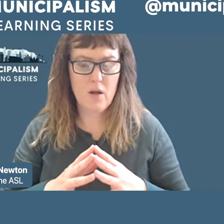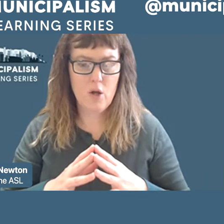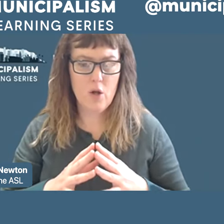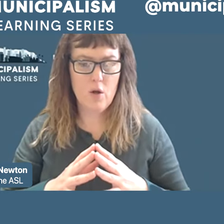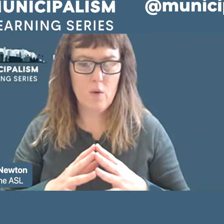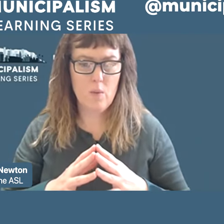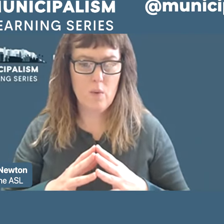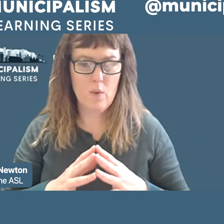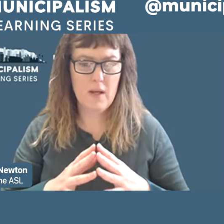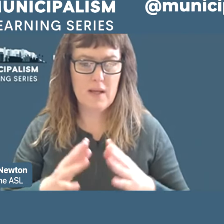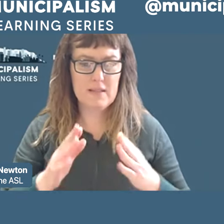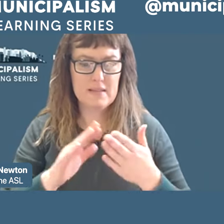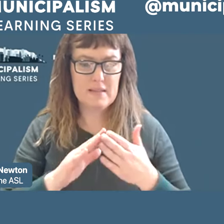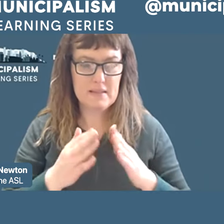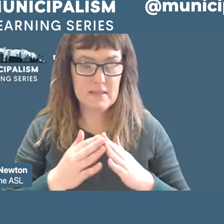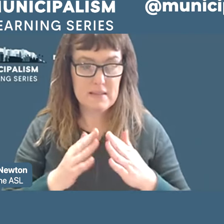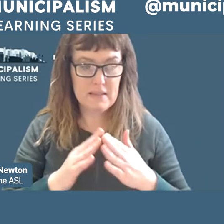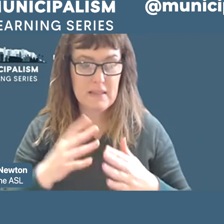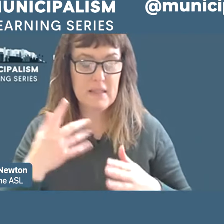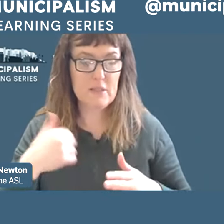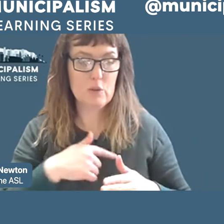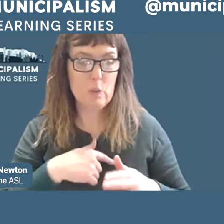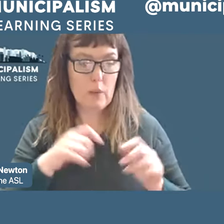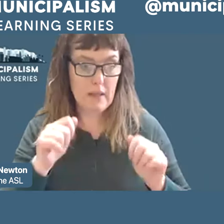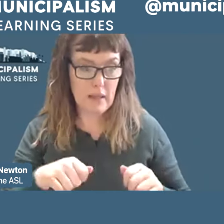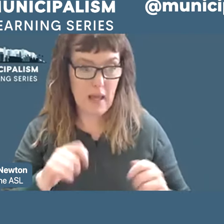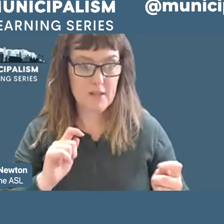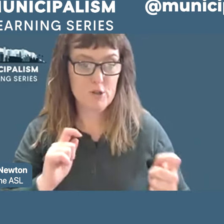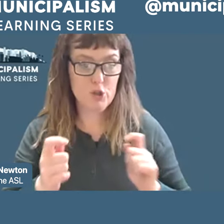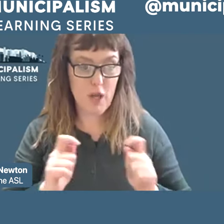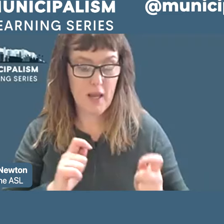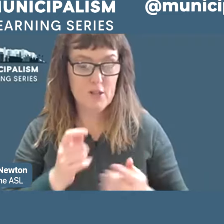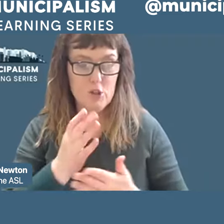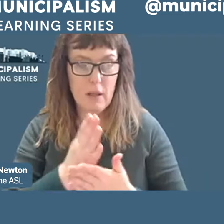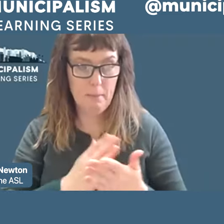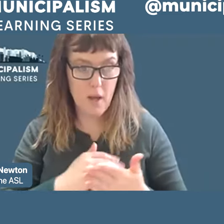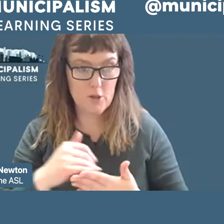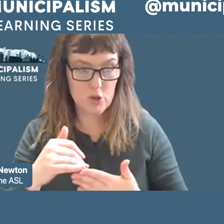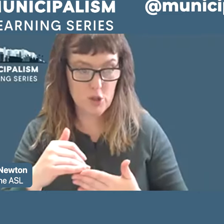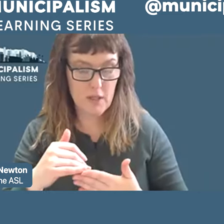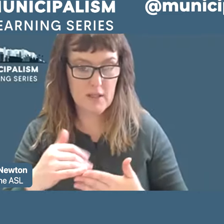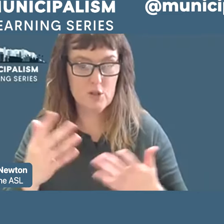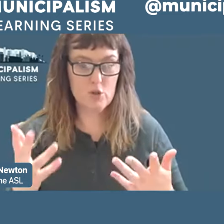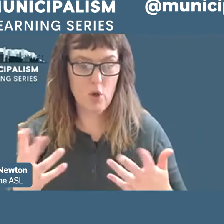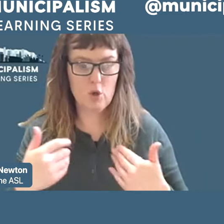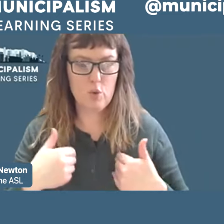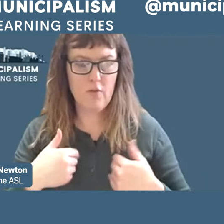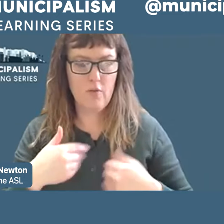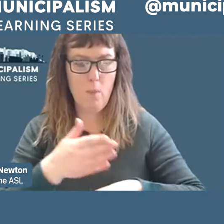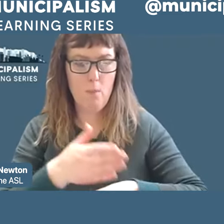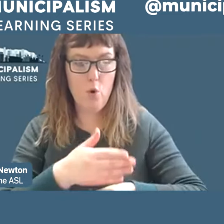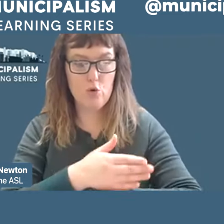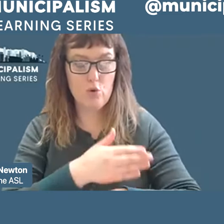change budgets and to make sure that we have progressive taxations